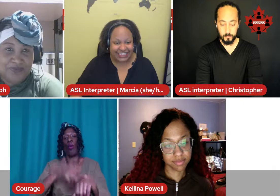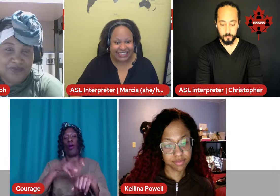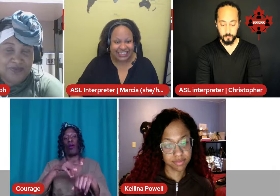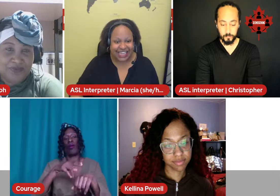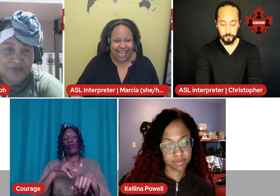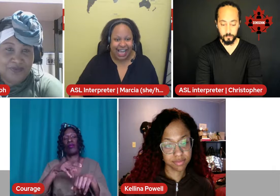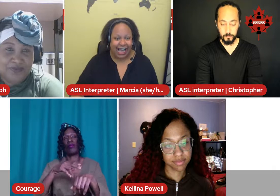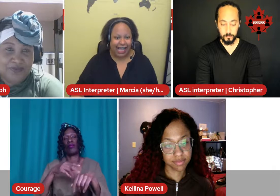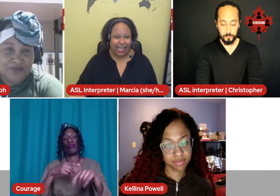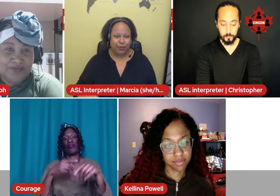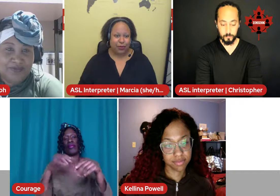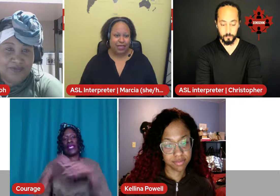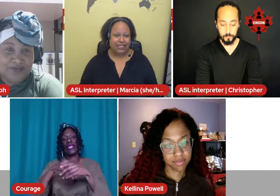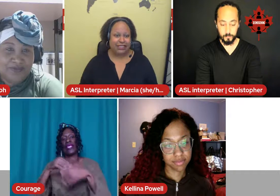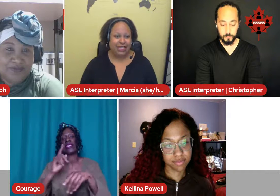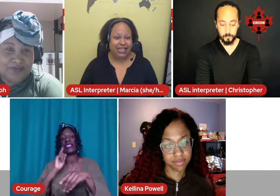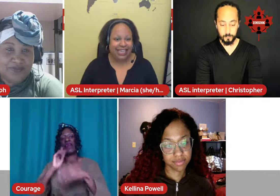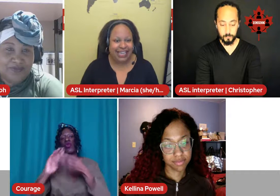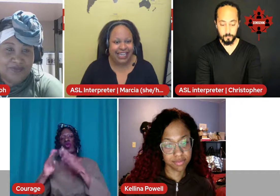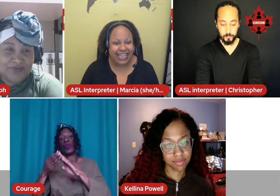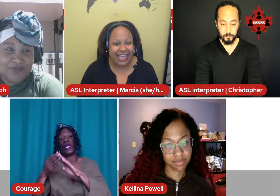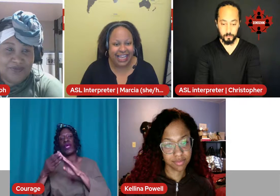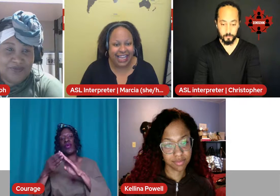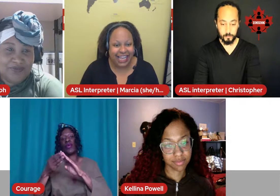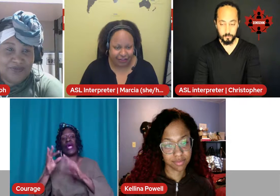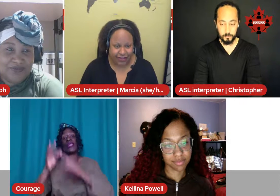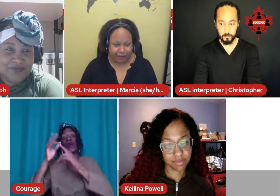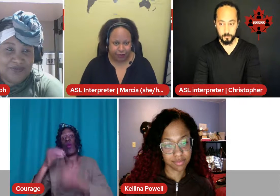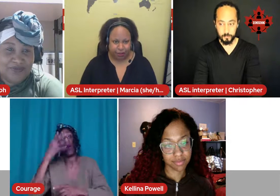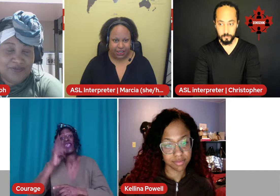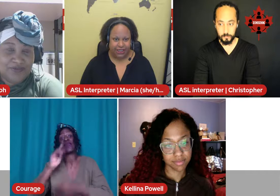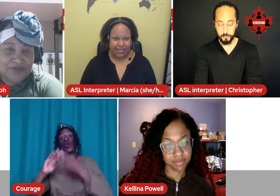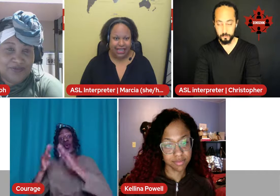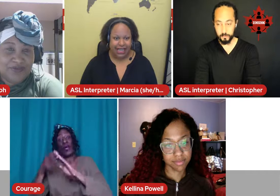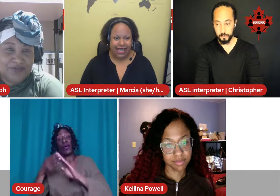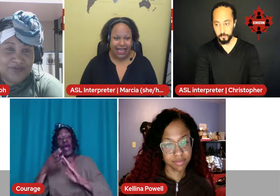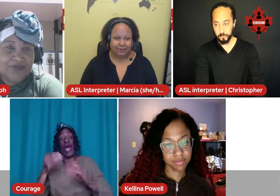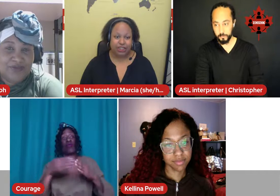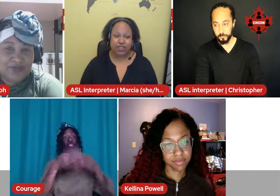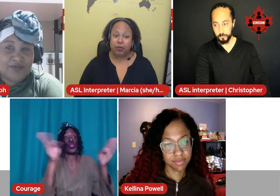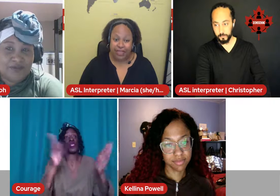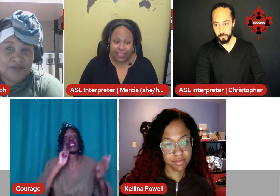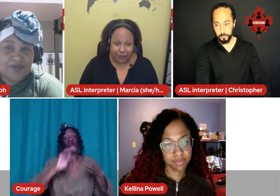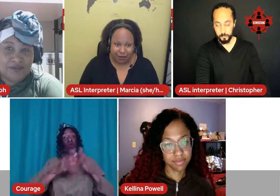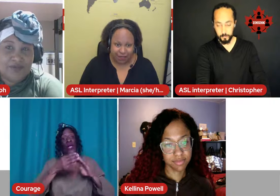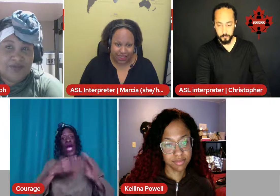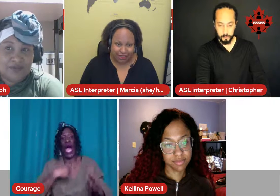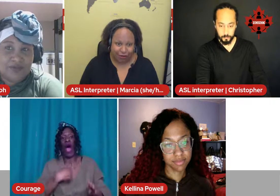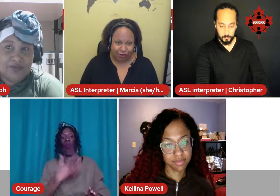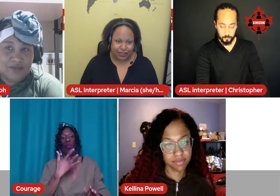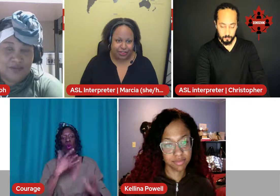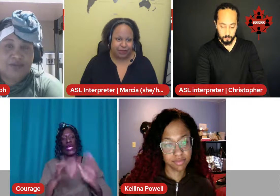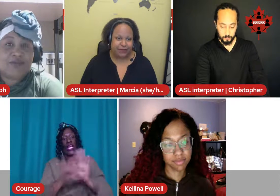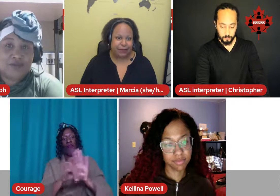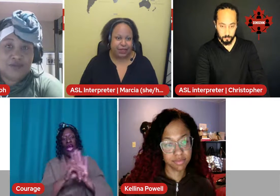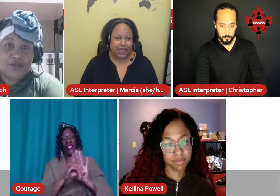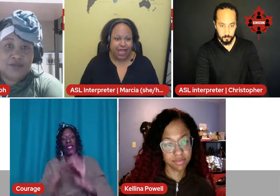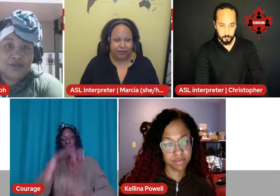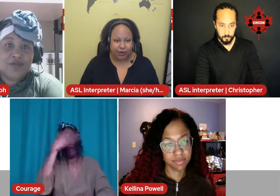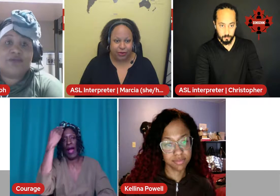Yes, I would, in the deaf community, especially in the white deaf community or the general deaf community, I prefer to